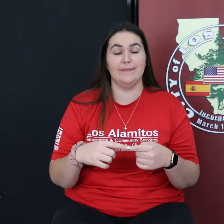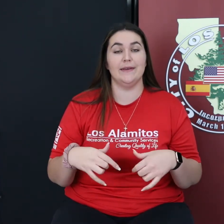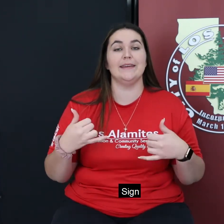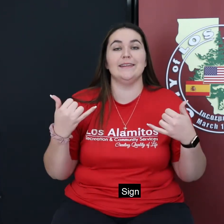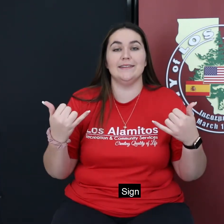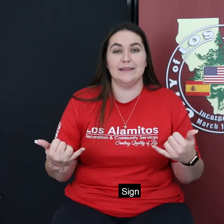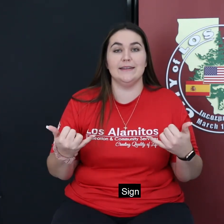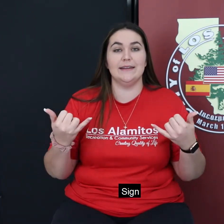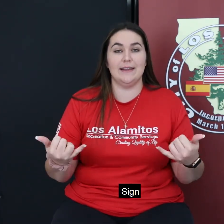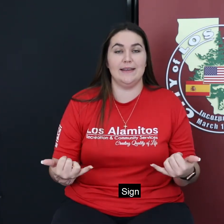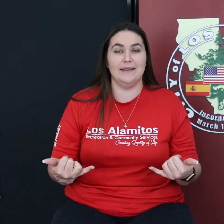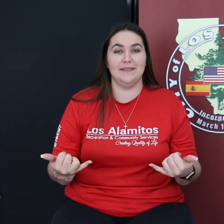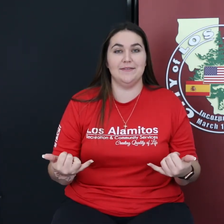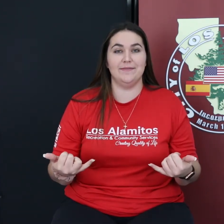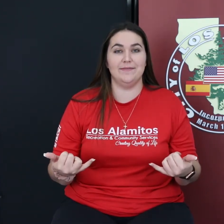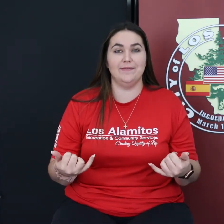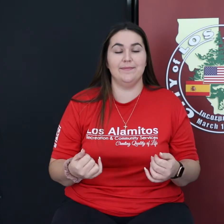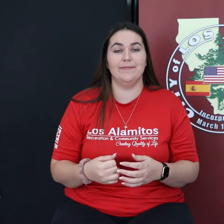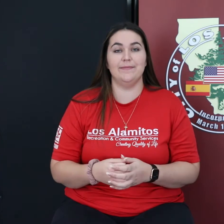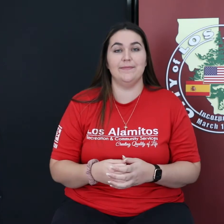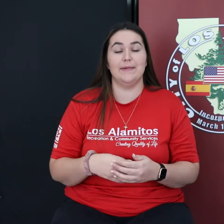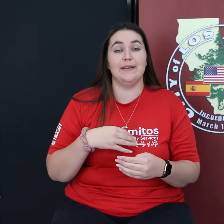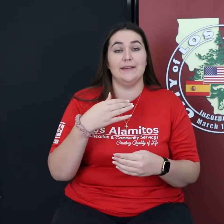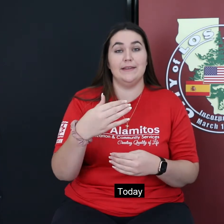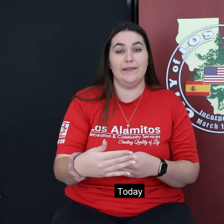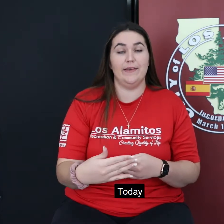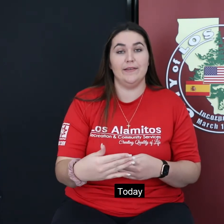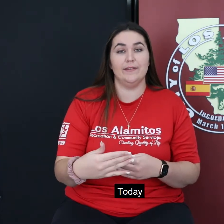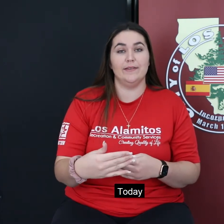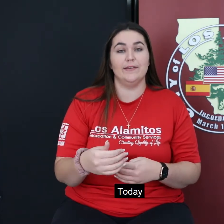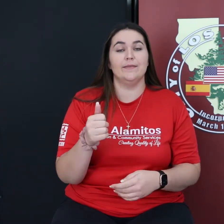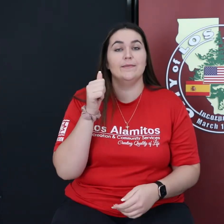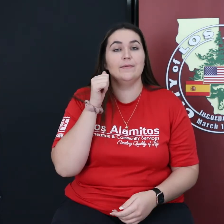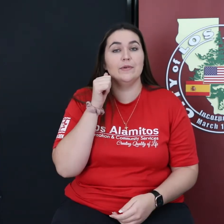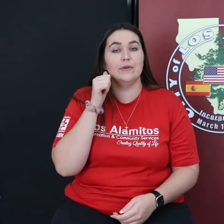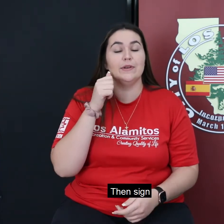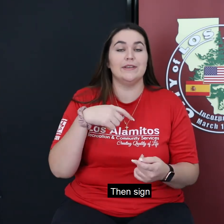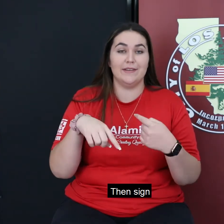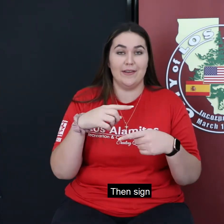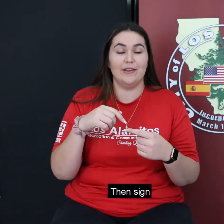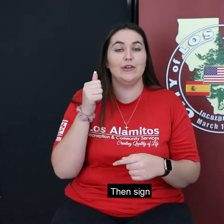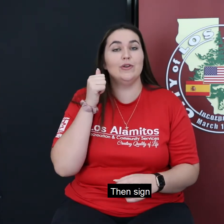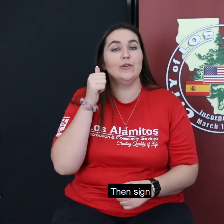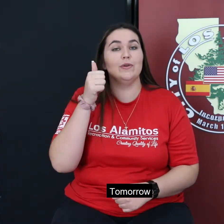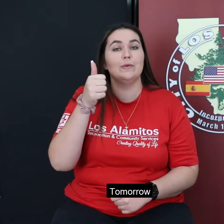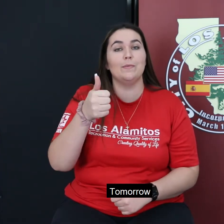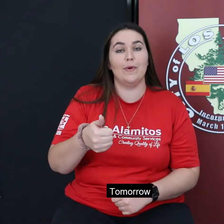sign today. Then sign tomorrow.